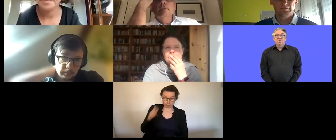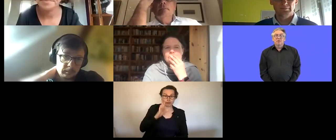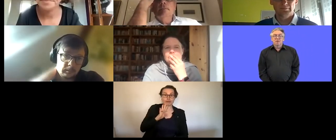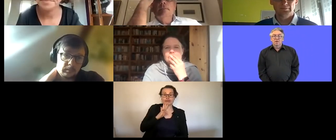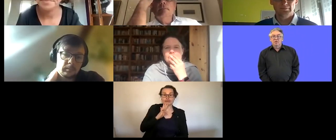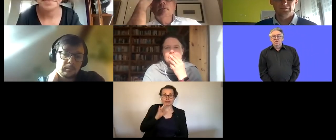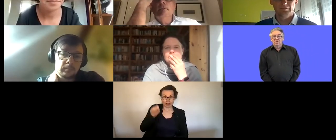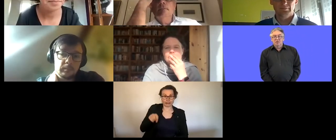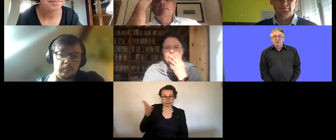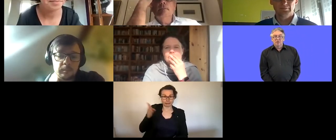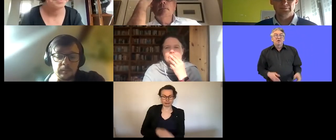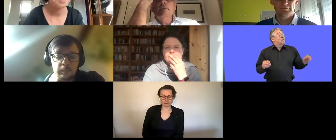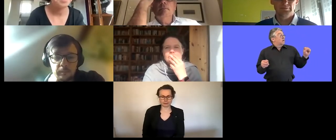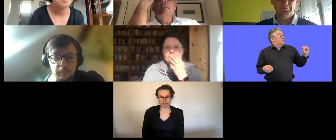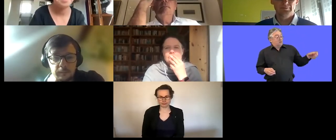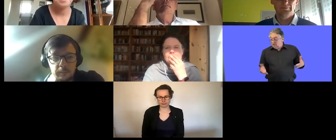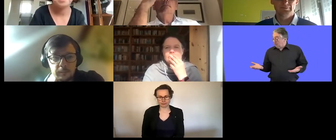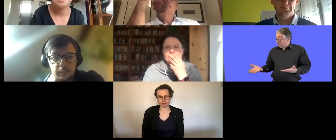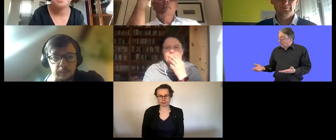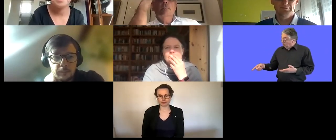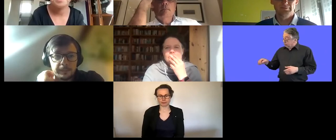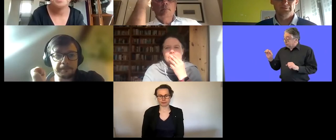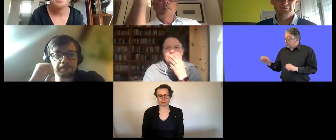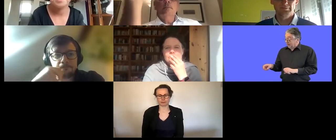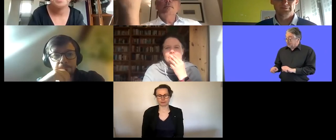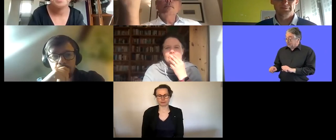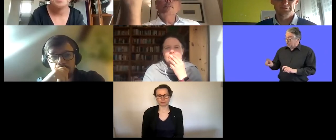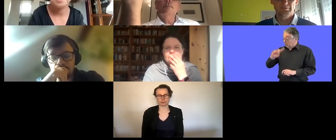yes yes may now um put your question